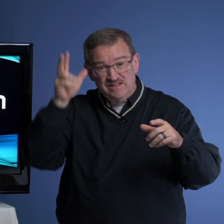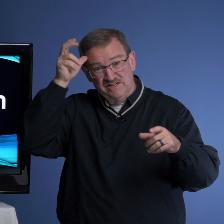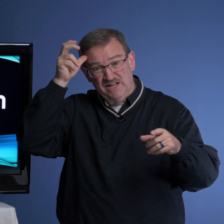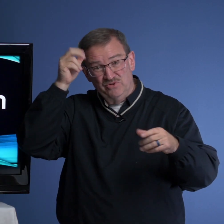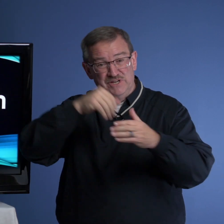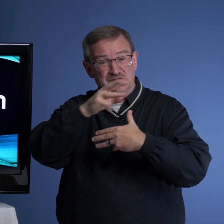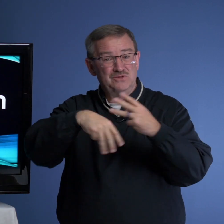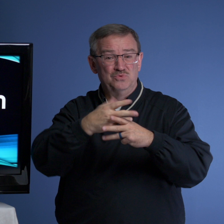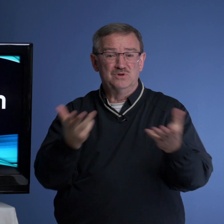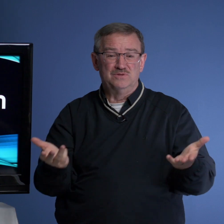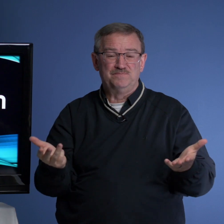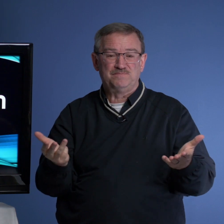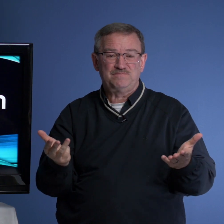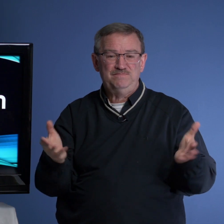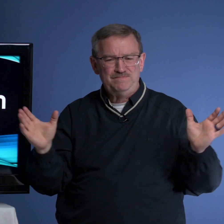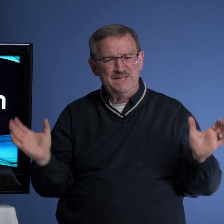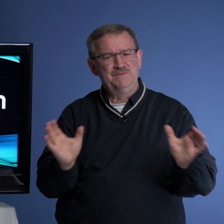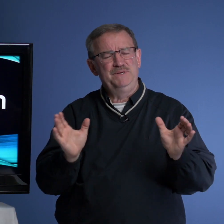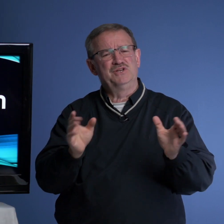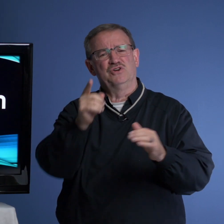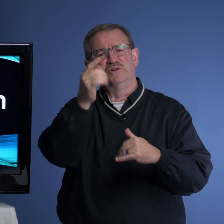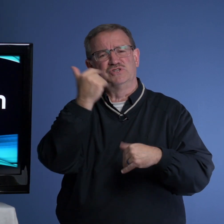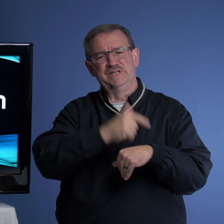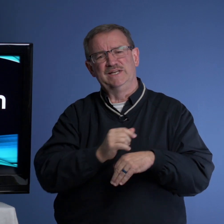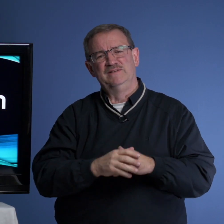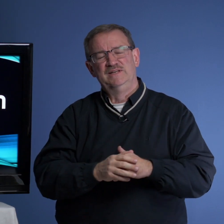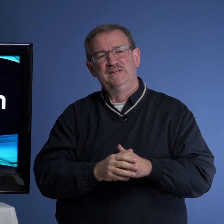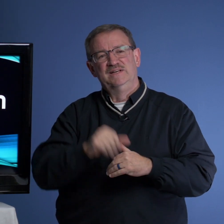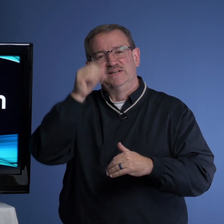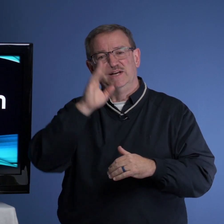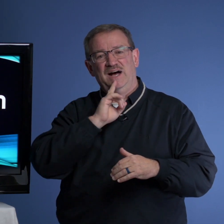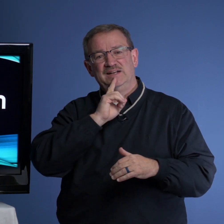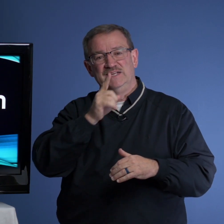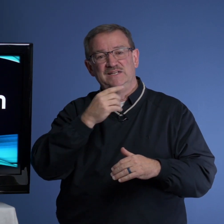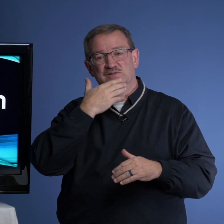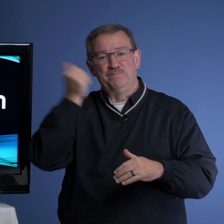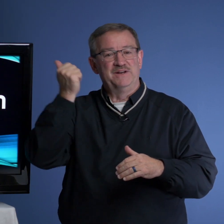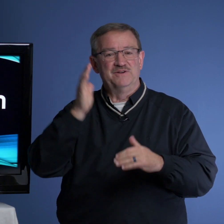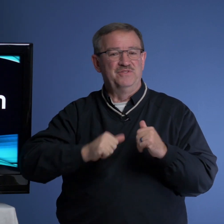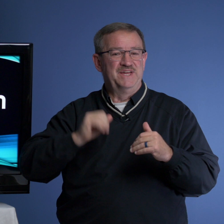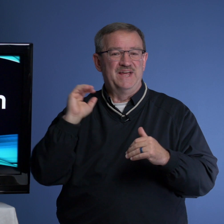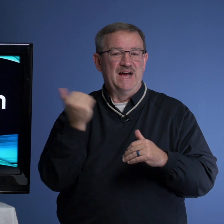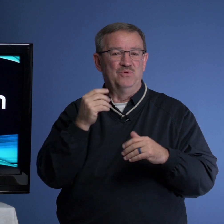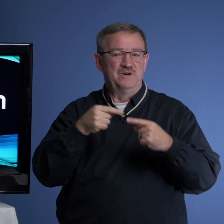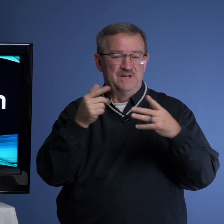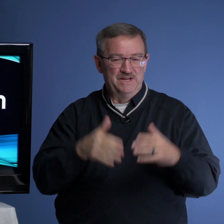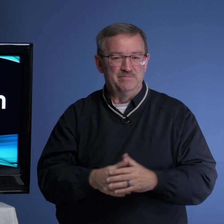the devil, that is in the world. And be encouraged tonight. God is better than our enemies.